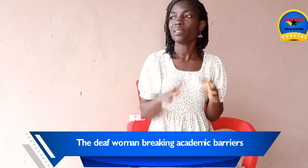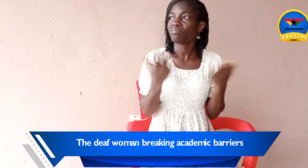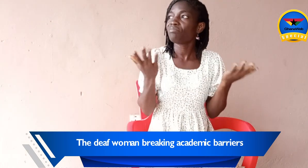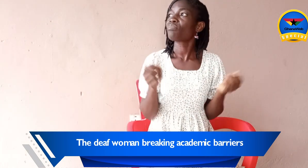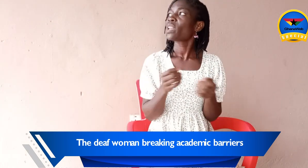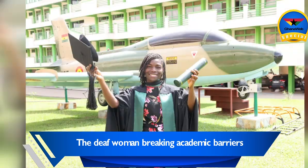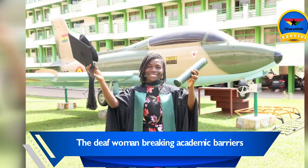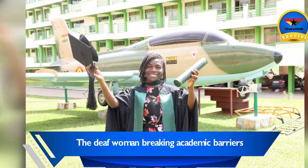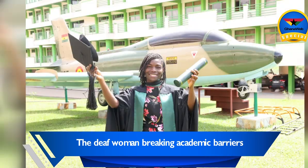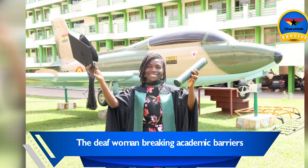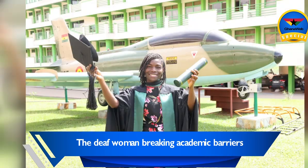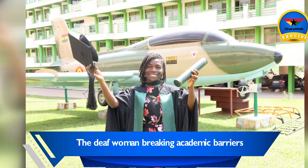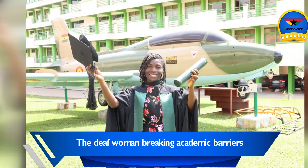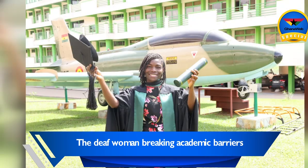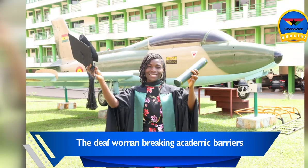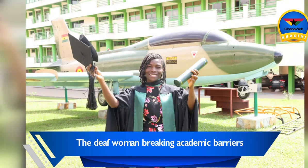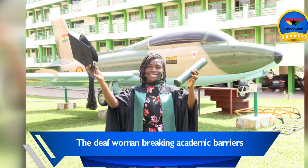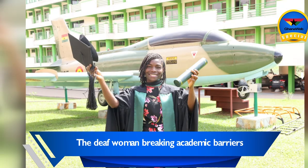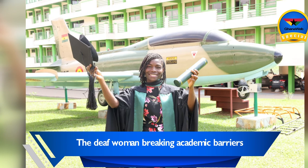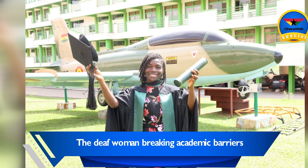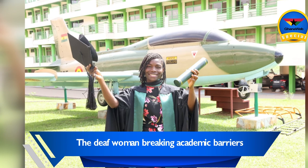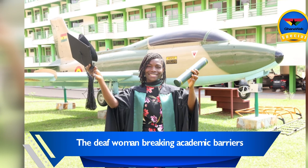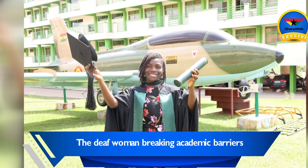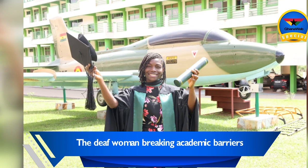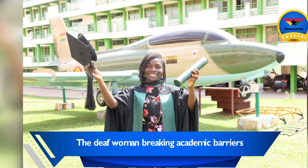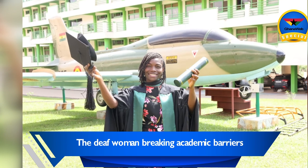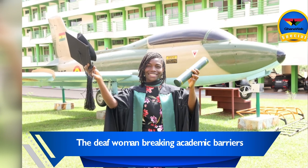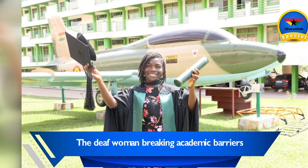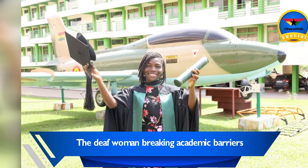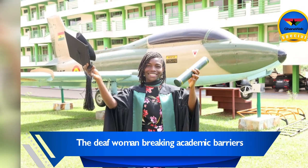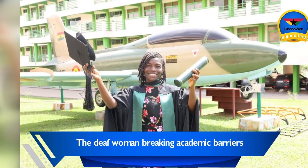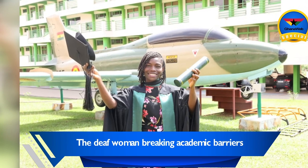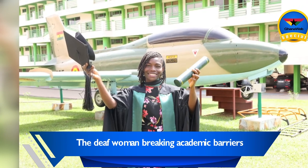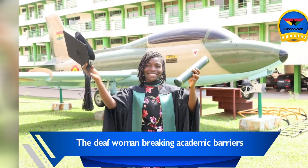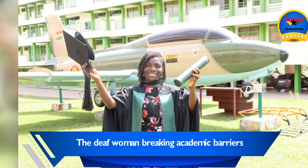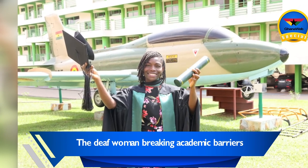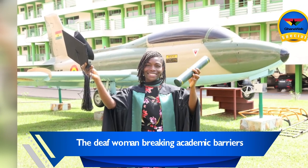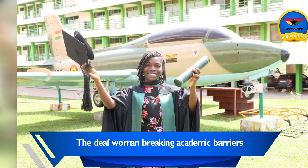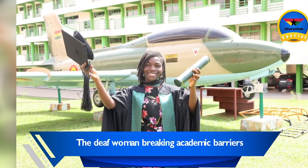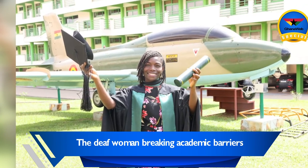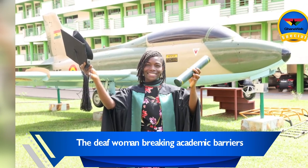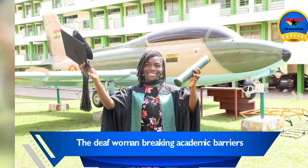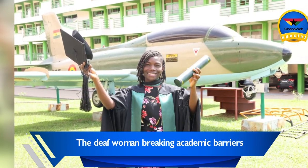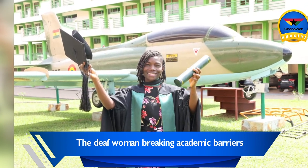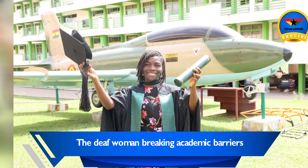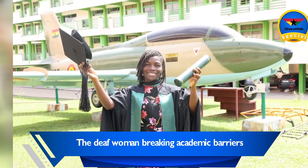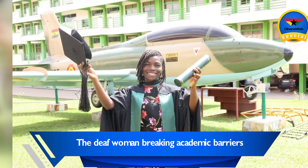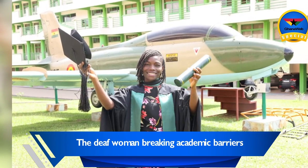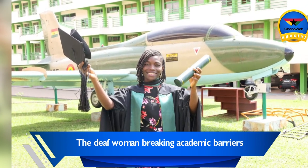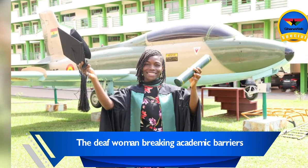But the stigma did not deter her from continuing with her education. She says, irrespective